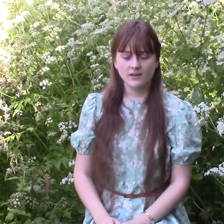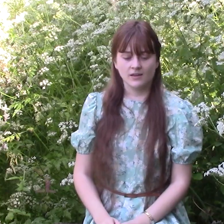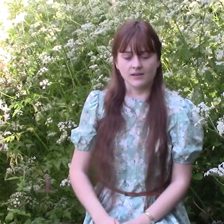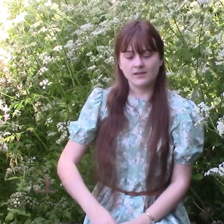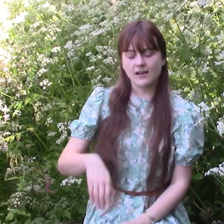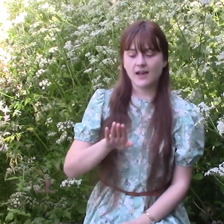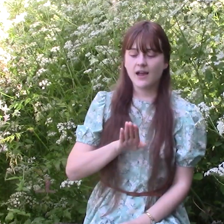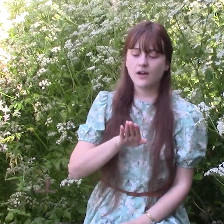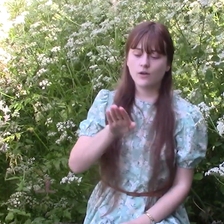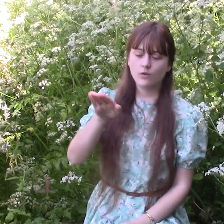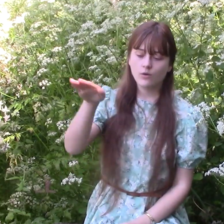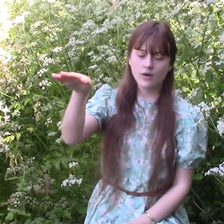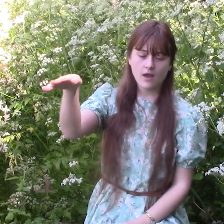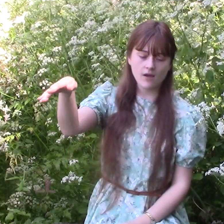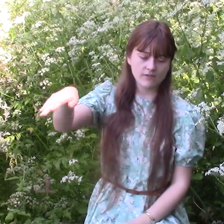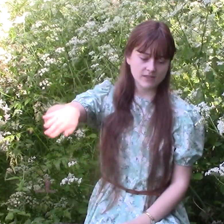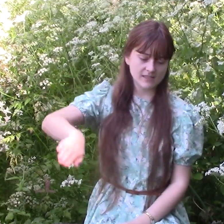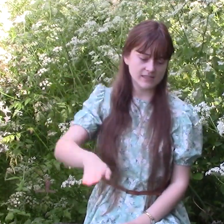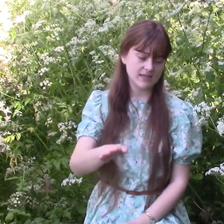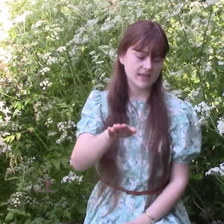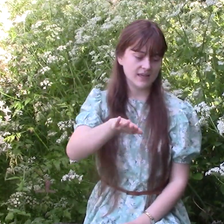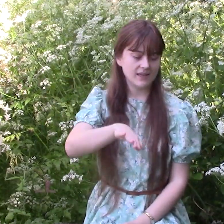Out of the sea